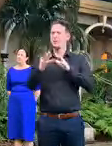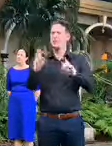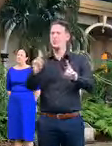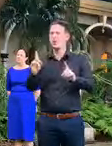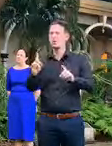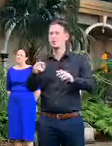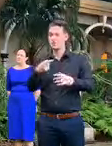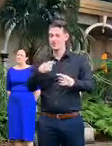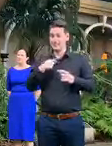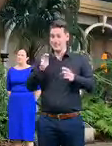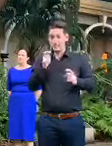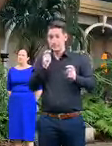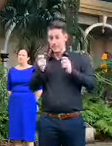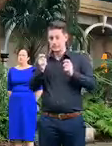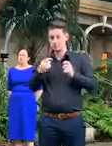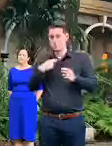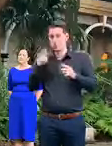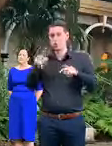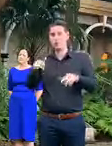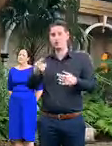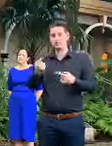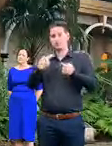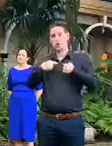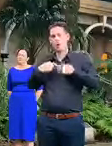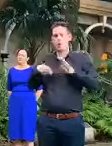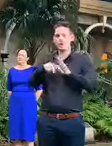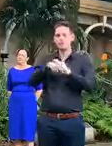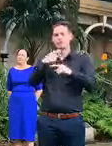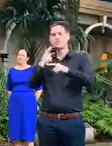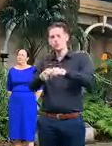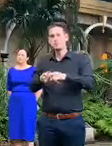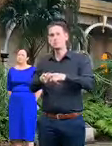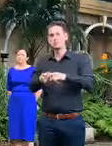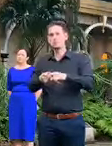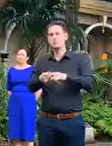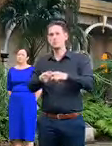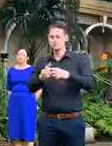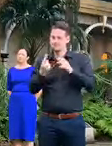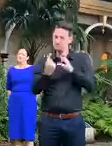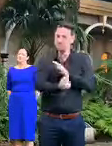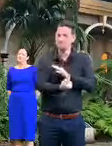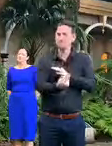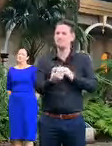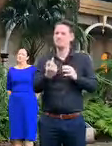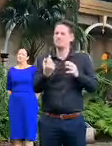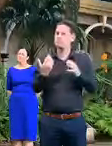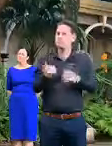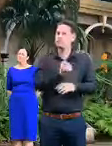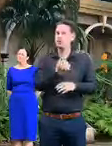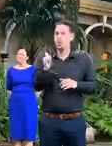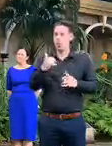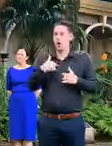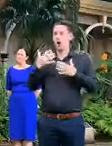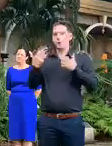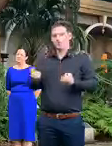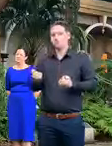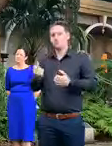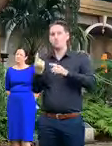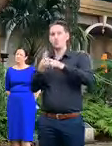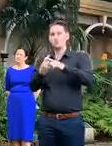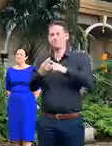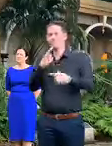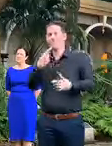you're either being tested for the novel coronavirus infection or you have been confirmed to have it.